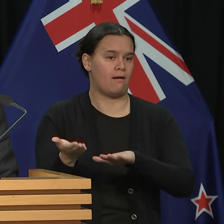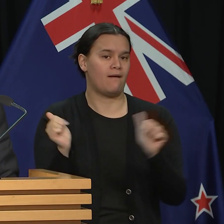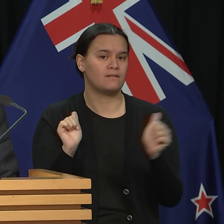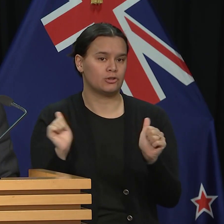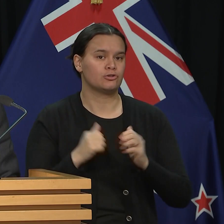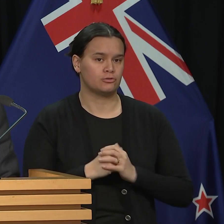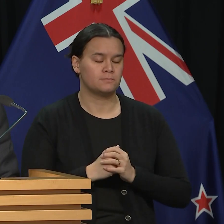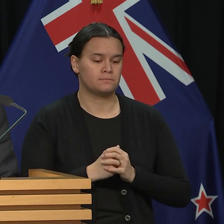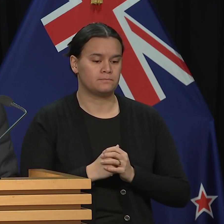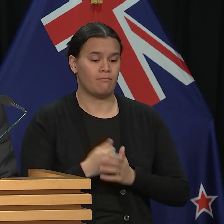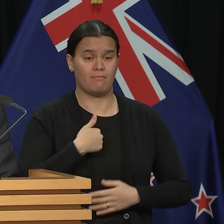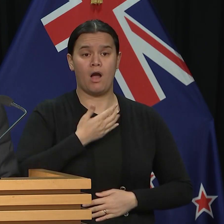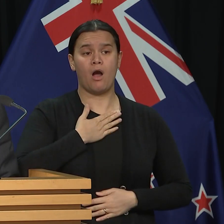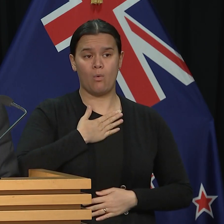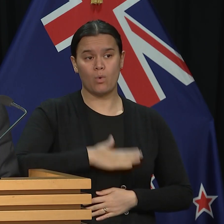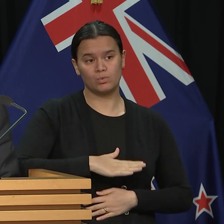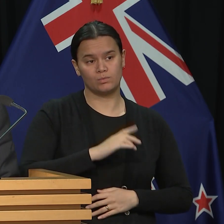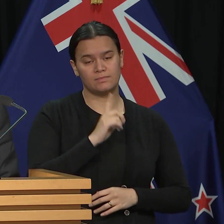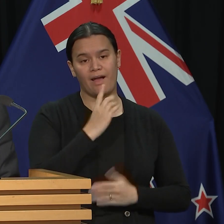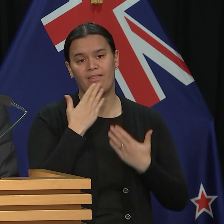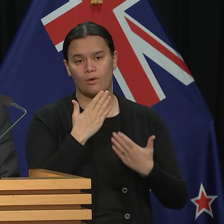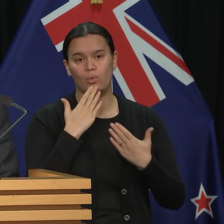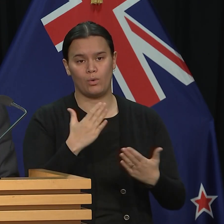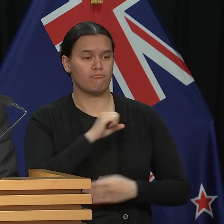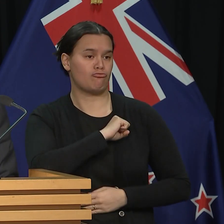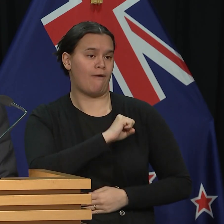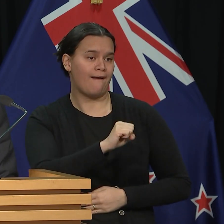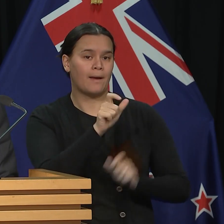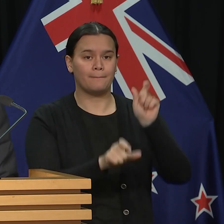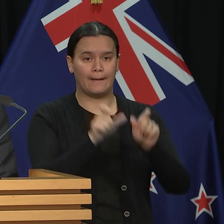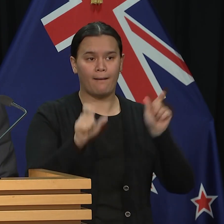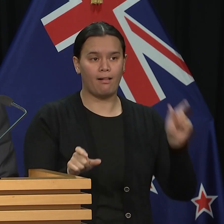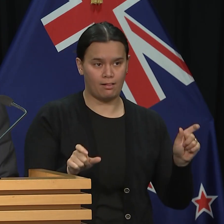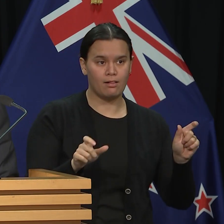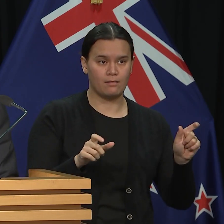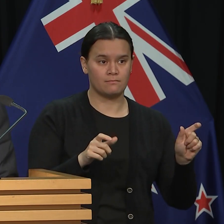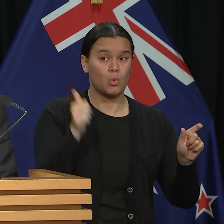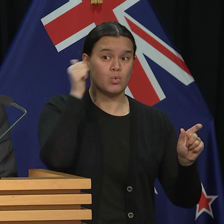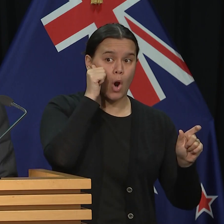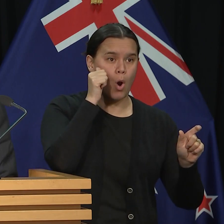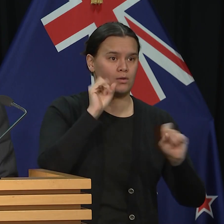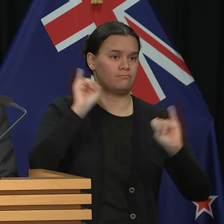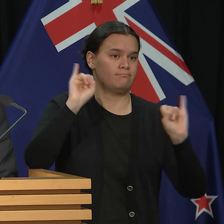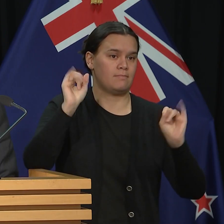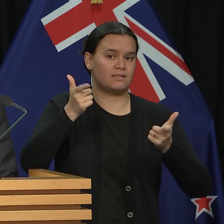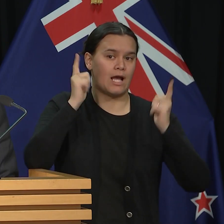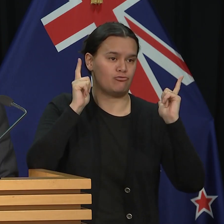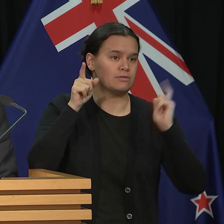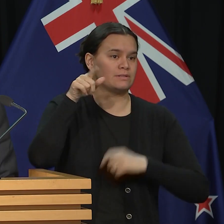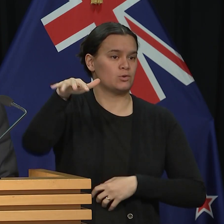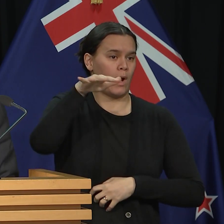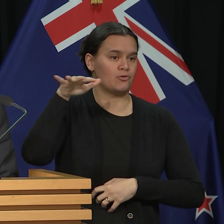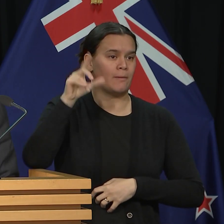men and women of the New Zealand Police, who ran into the gunfire, straight into harm's way,